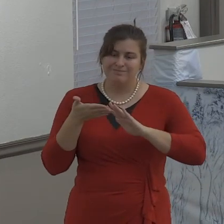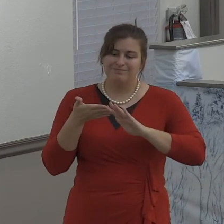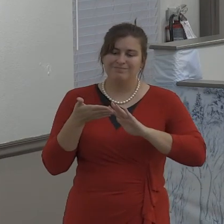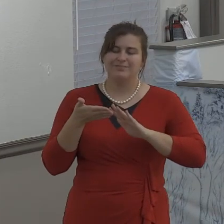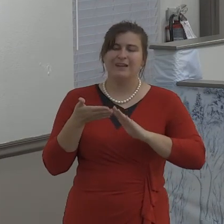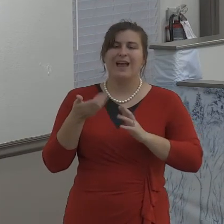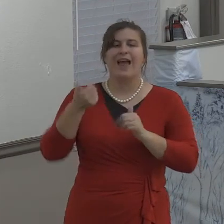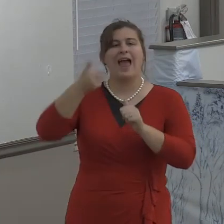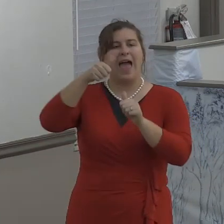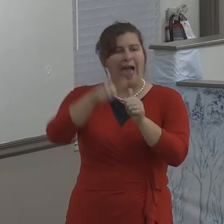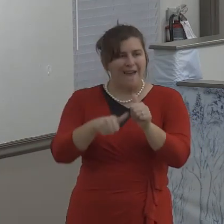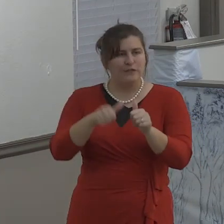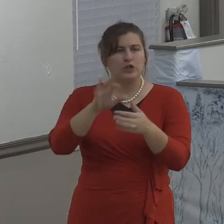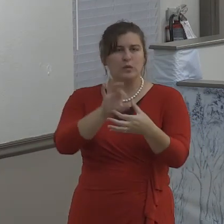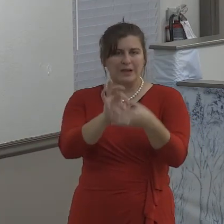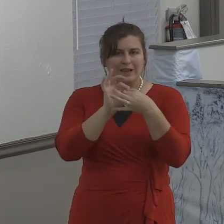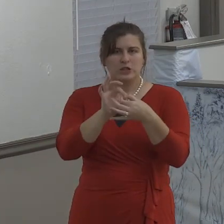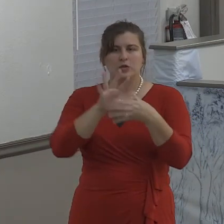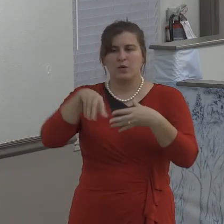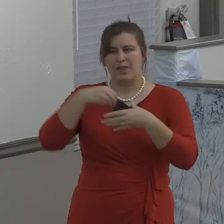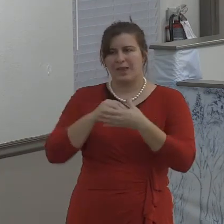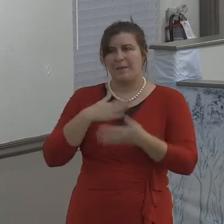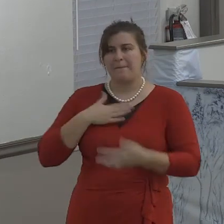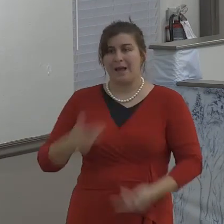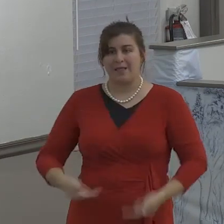let's bow our heads tonight Father in heaven